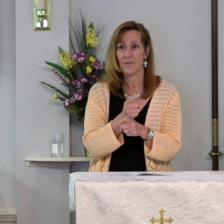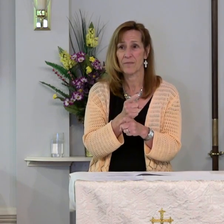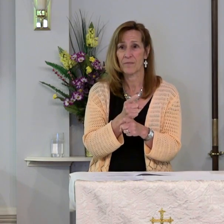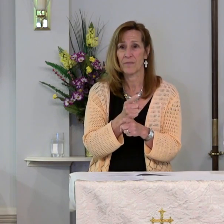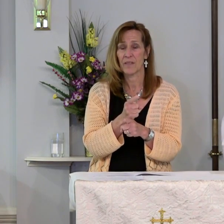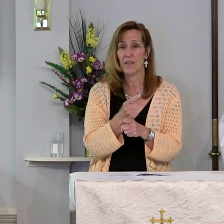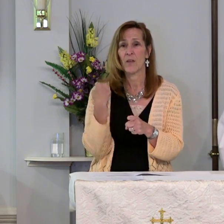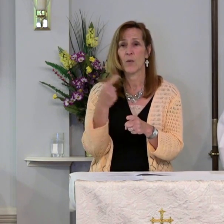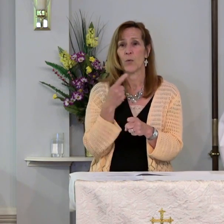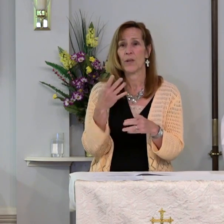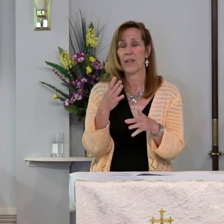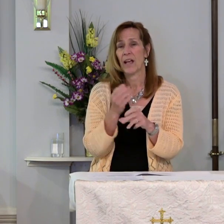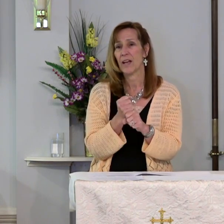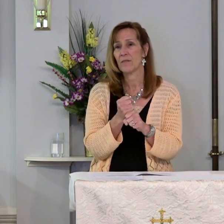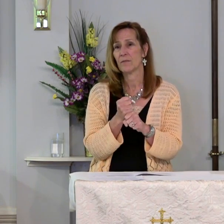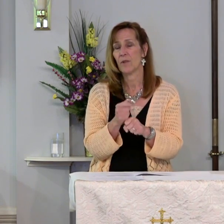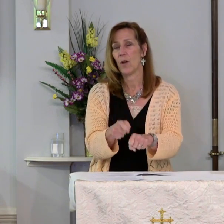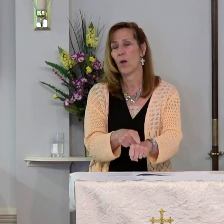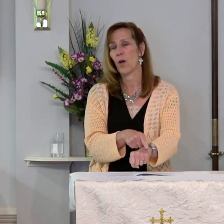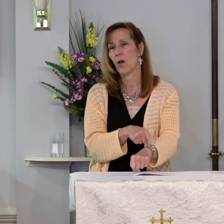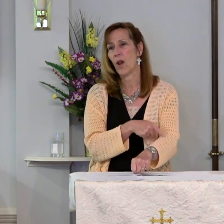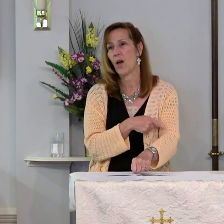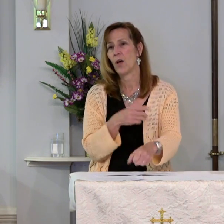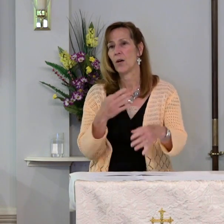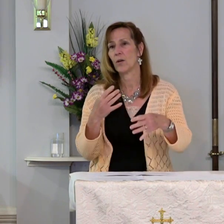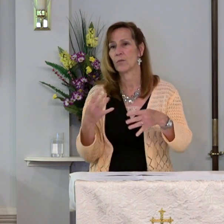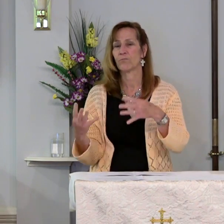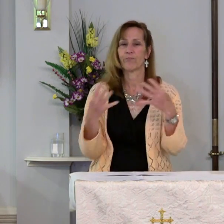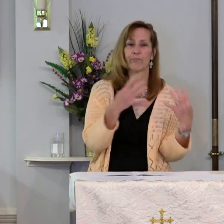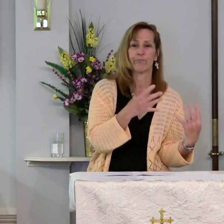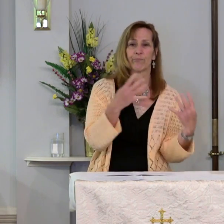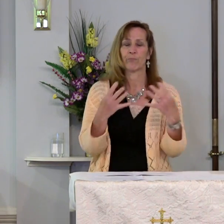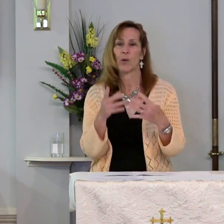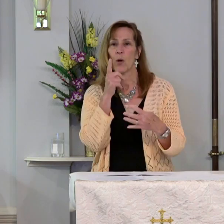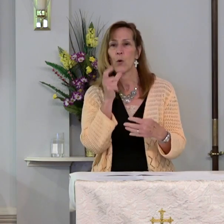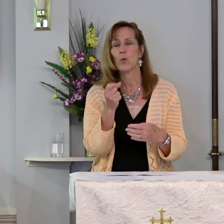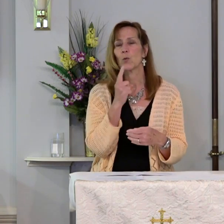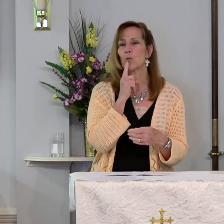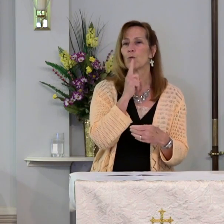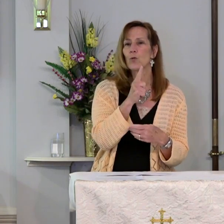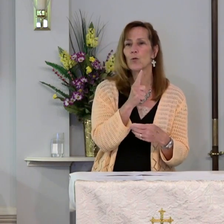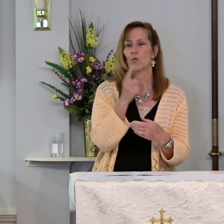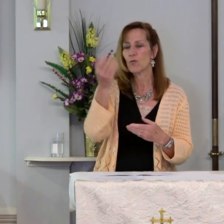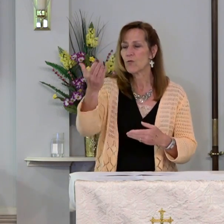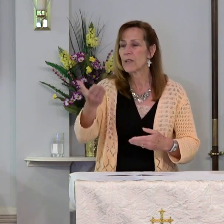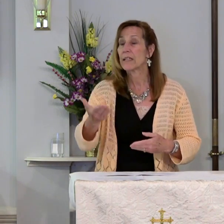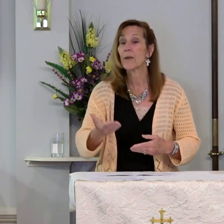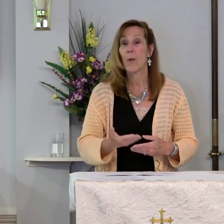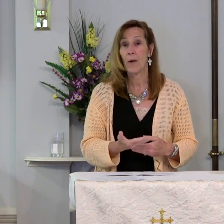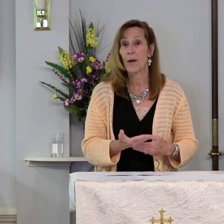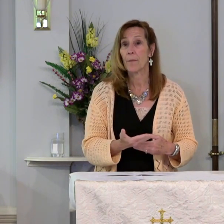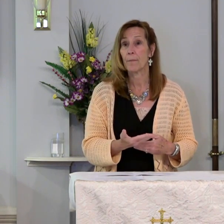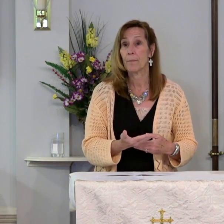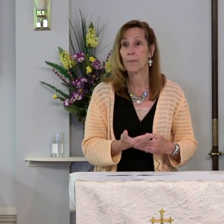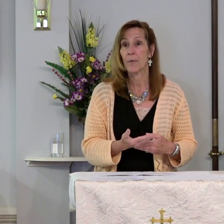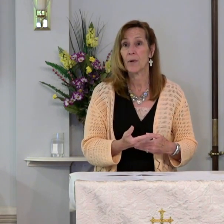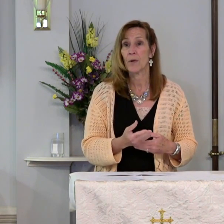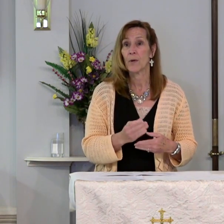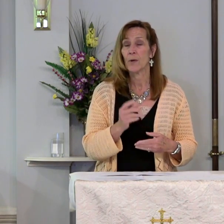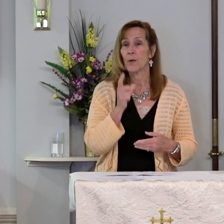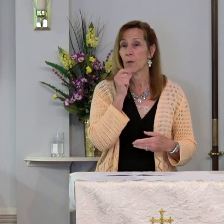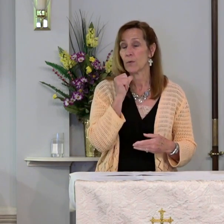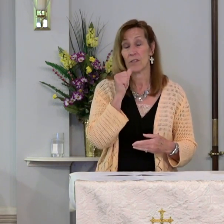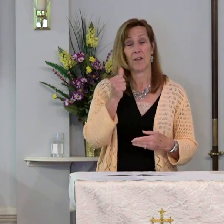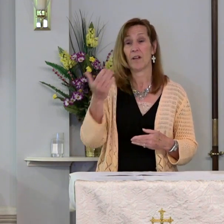We get into long drawn out battles over who is really welcome and who isn't.